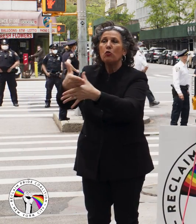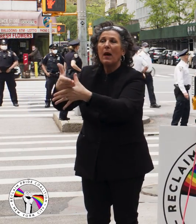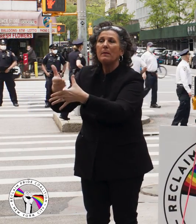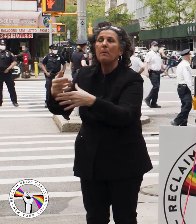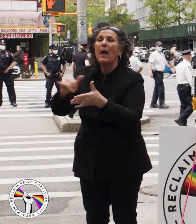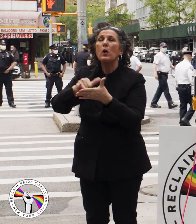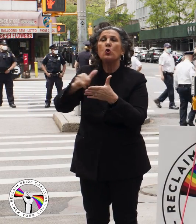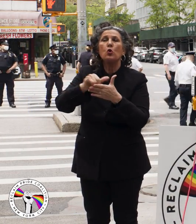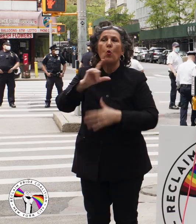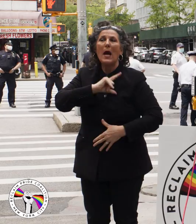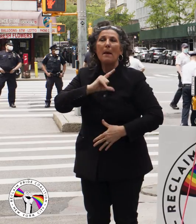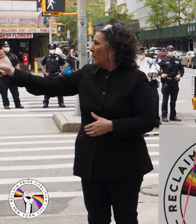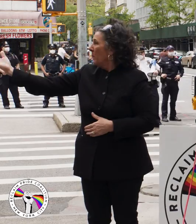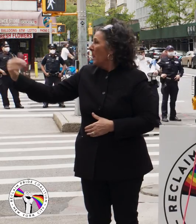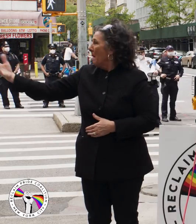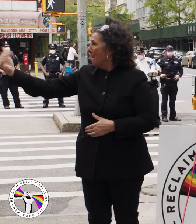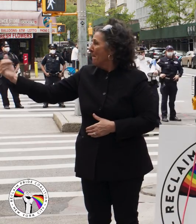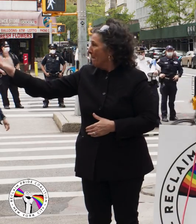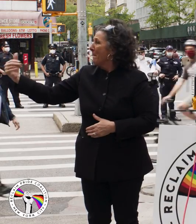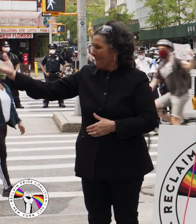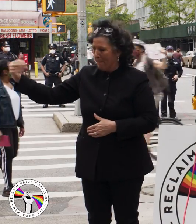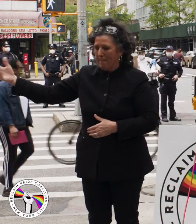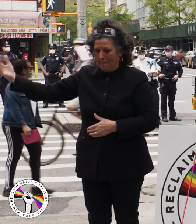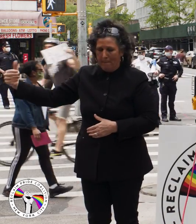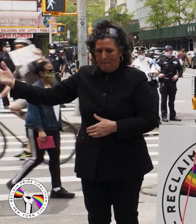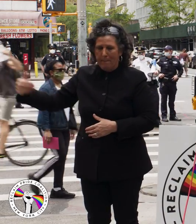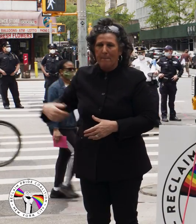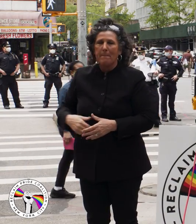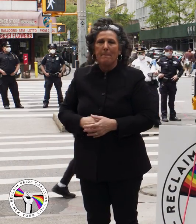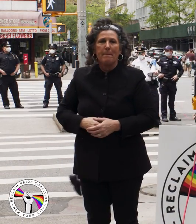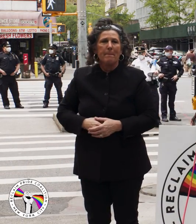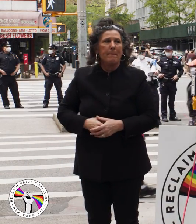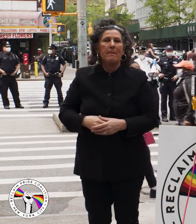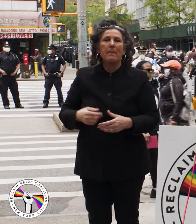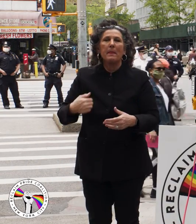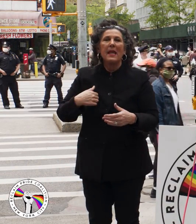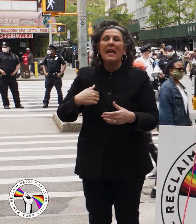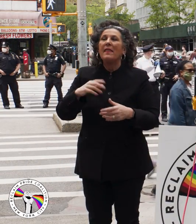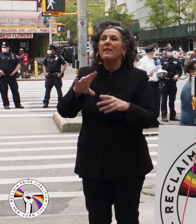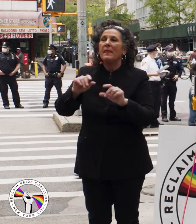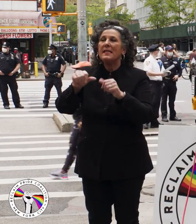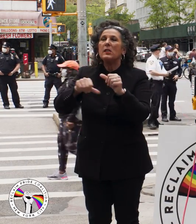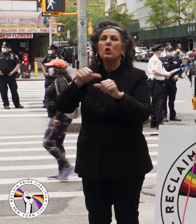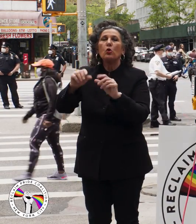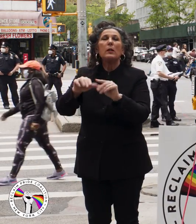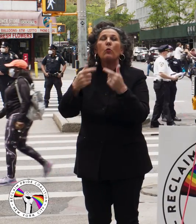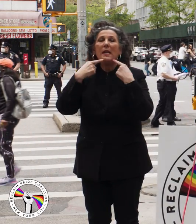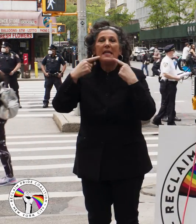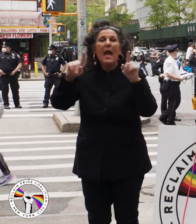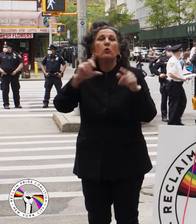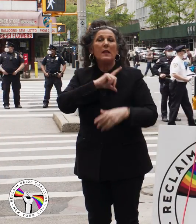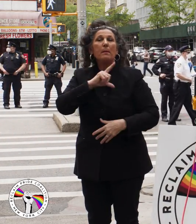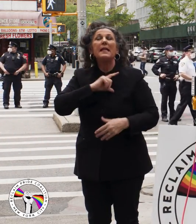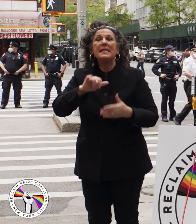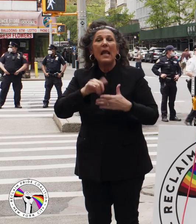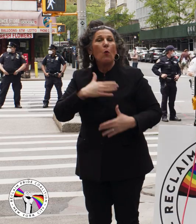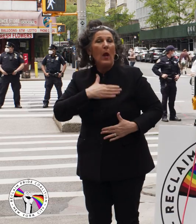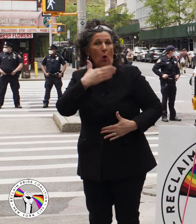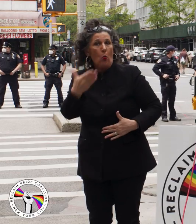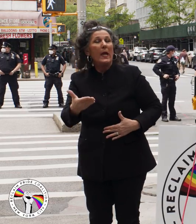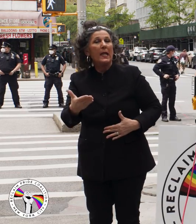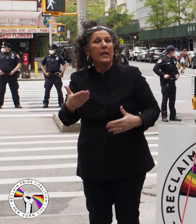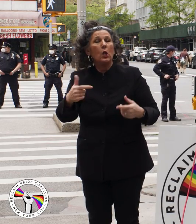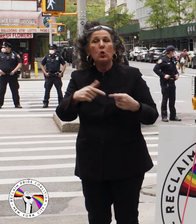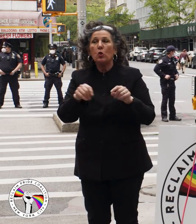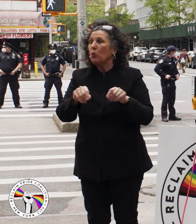by the New York Police Department. This is a socially distanced event, and we have announced to the police that we are willing to